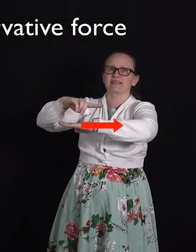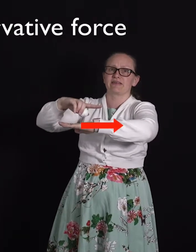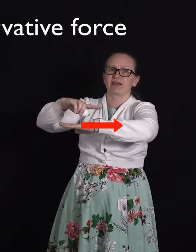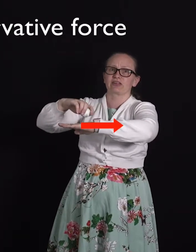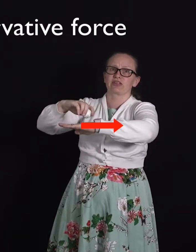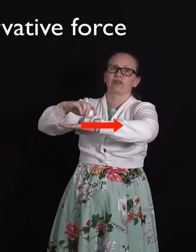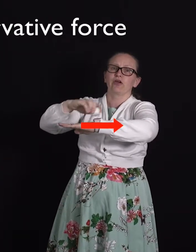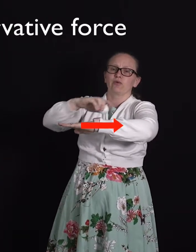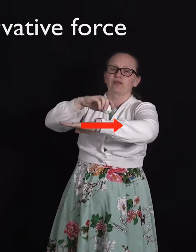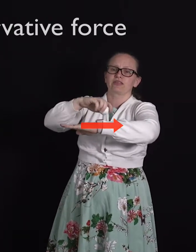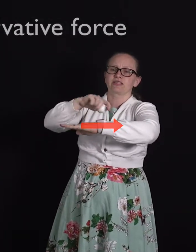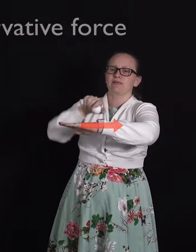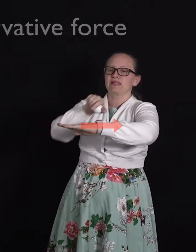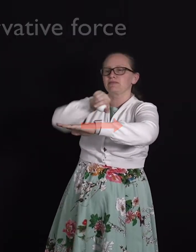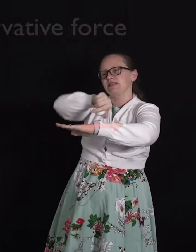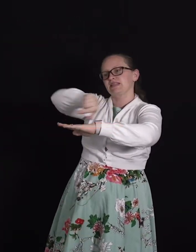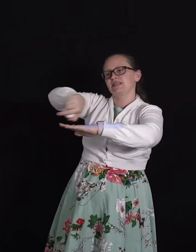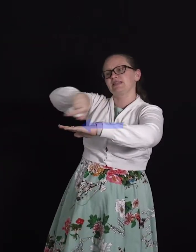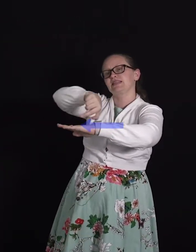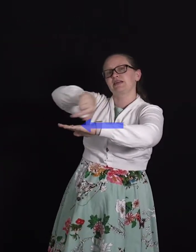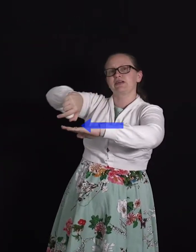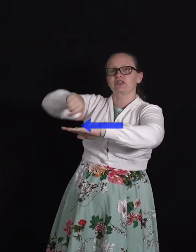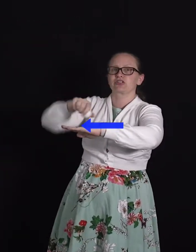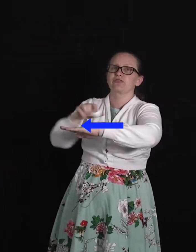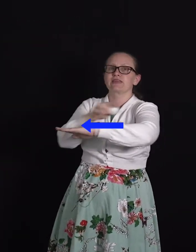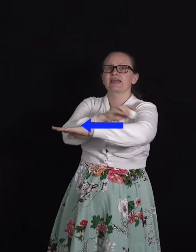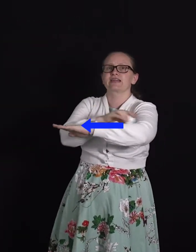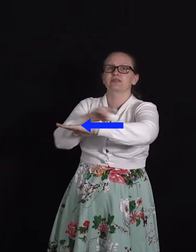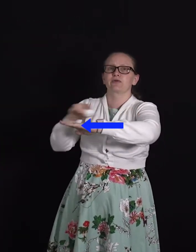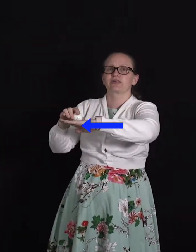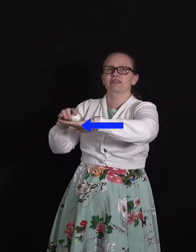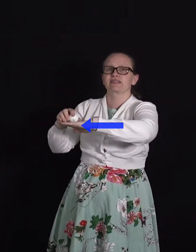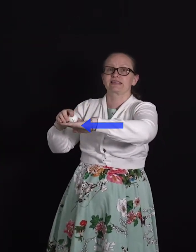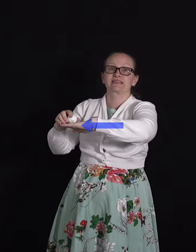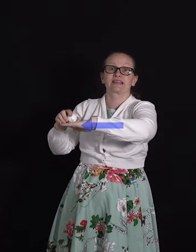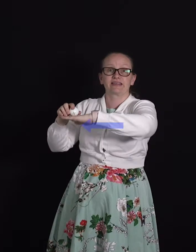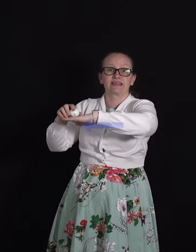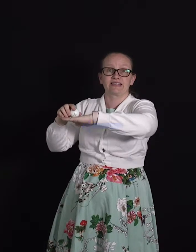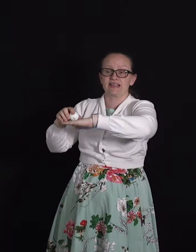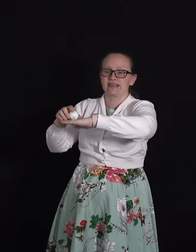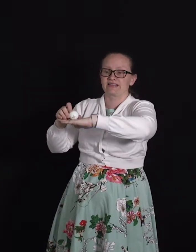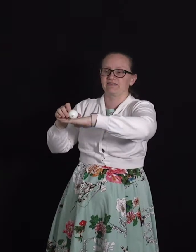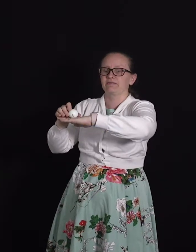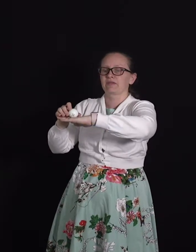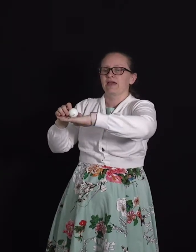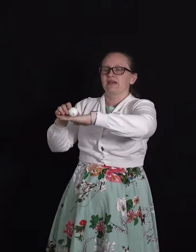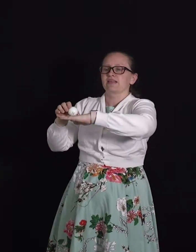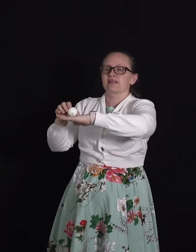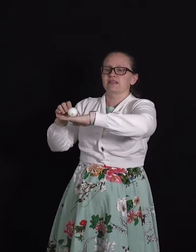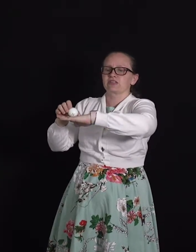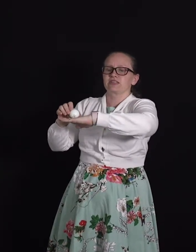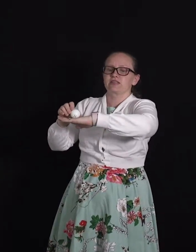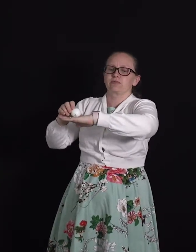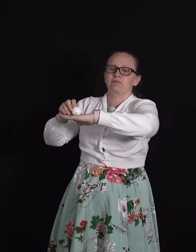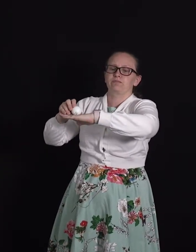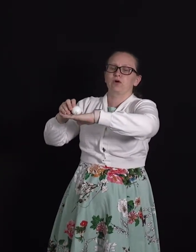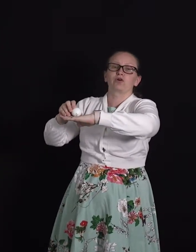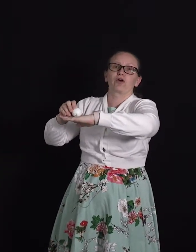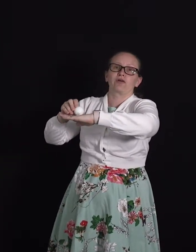direction while the displacement is in this direction so in that case the work done is negative. Now let's consider the ball going